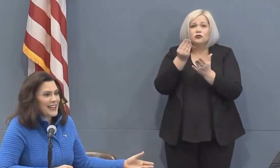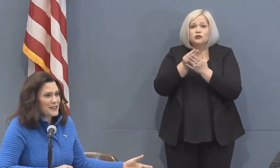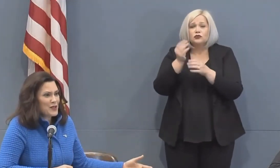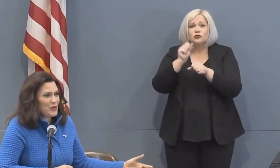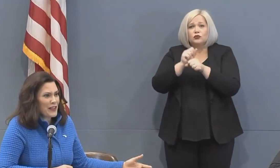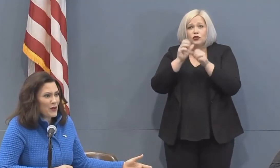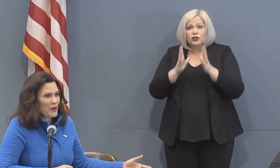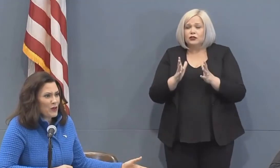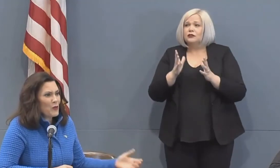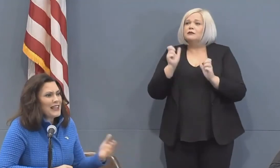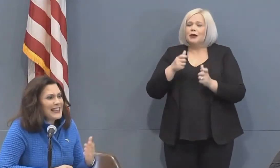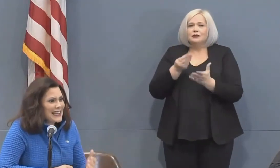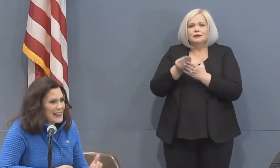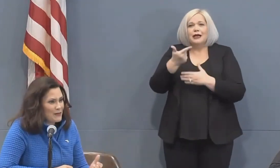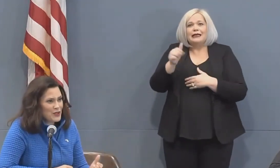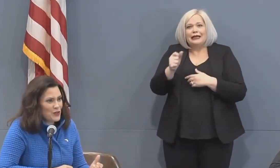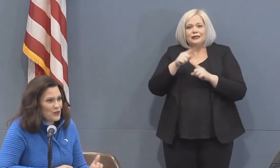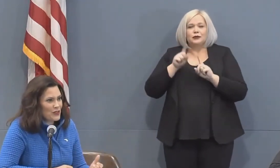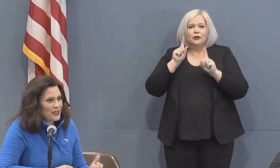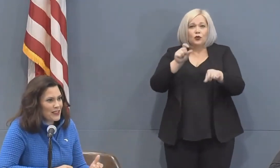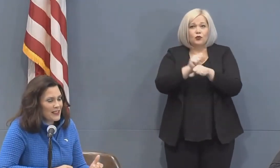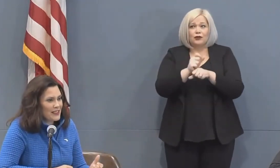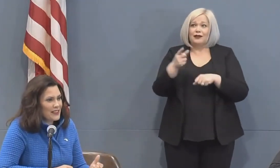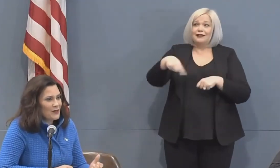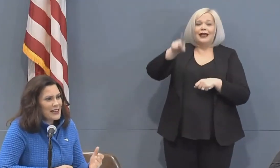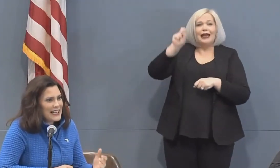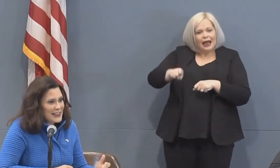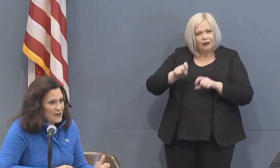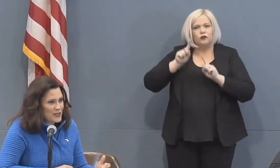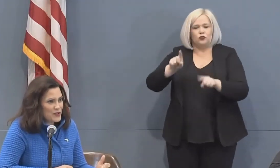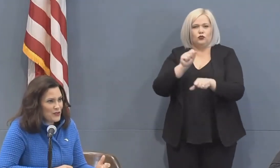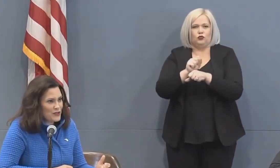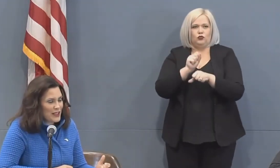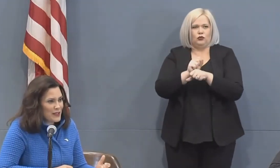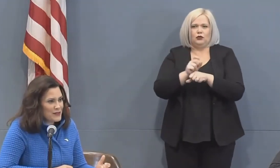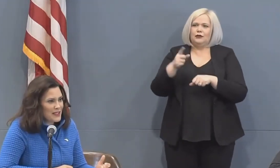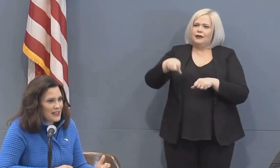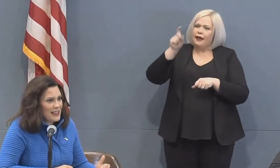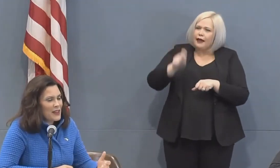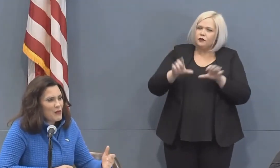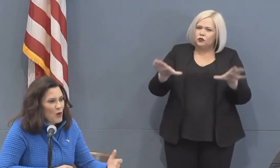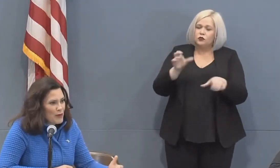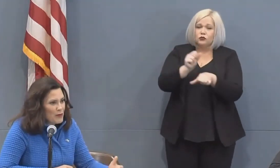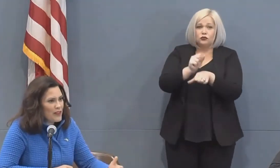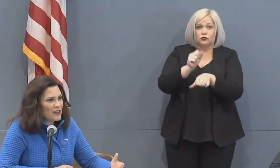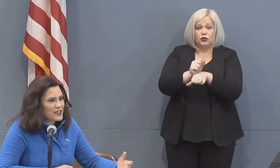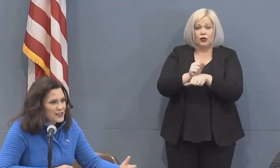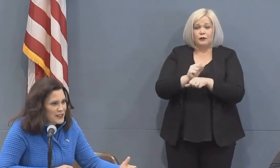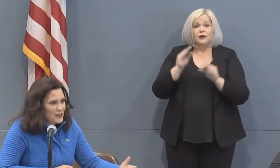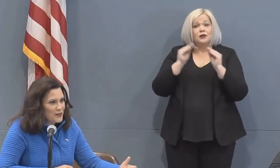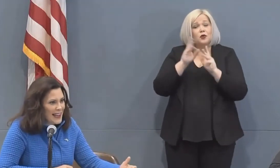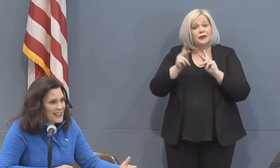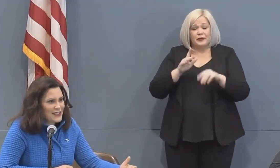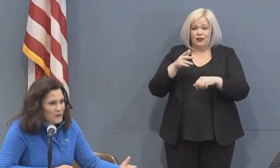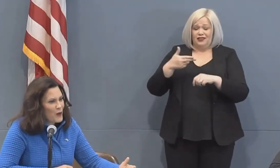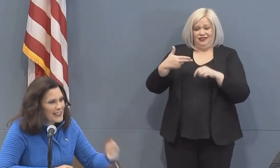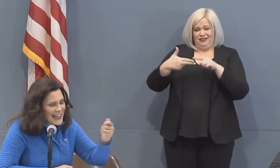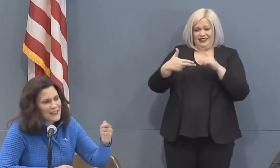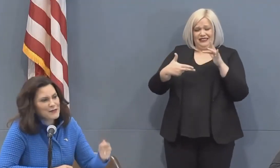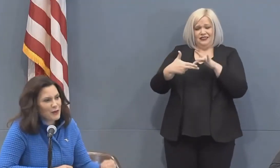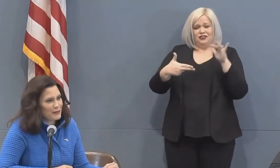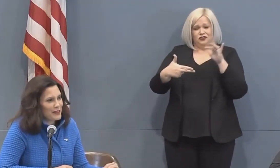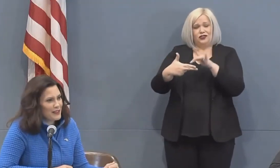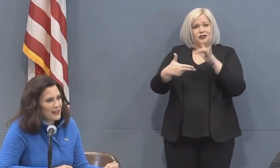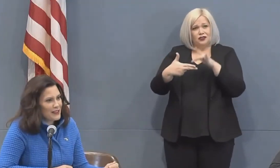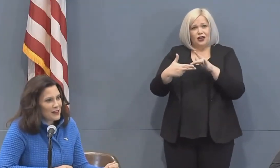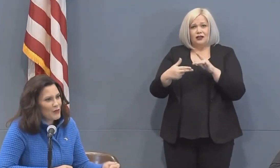have to gas up when they go to work we need them to go to work we need them to do their jobs and the more people that are touching though that one